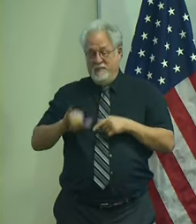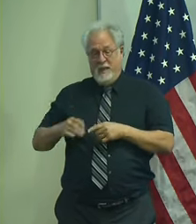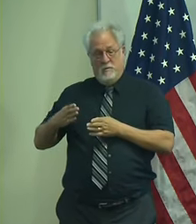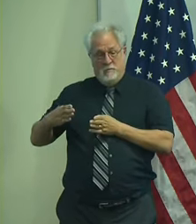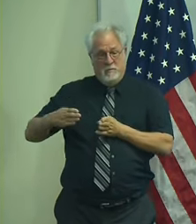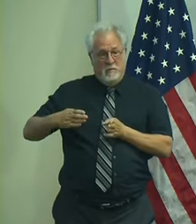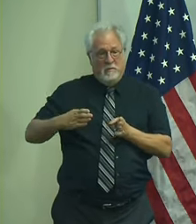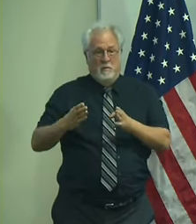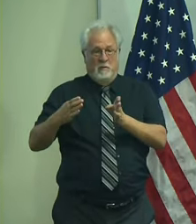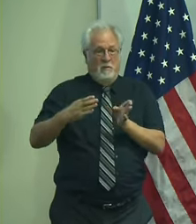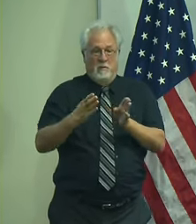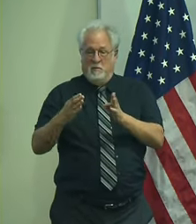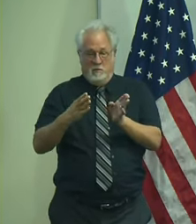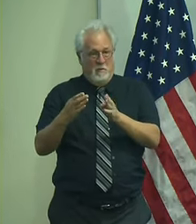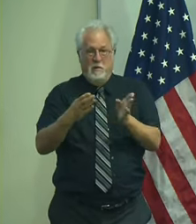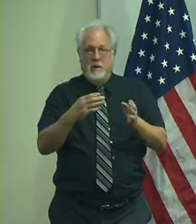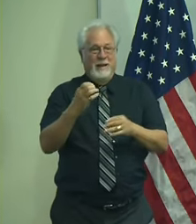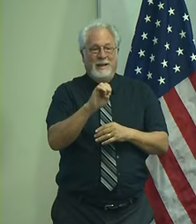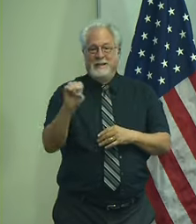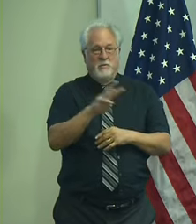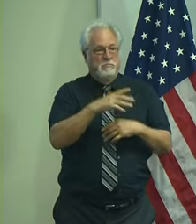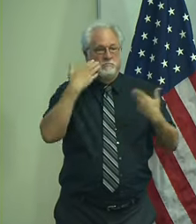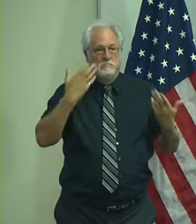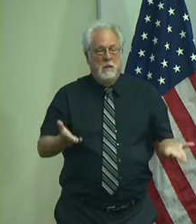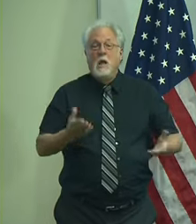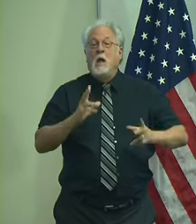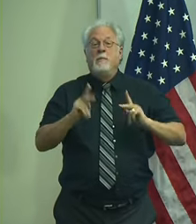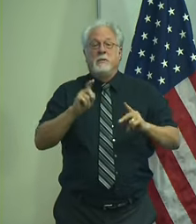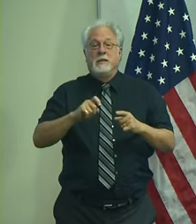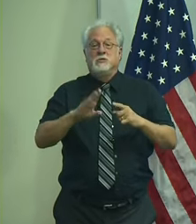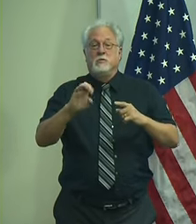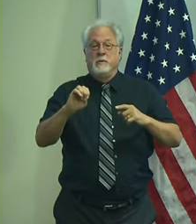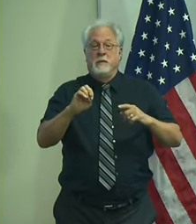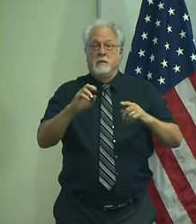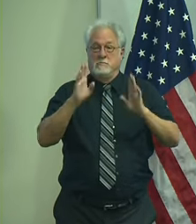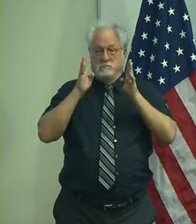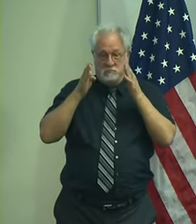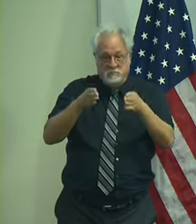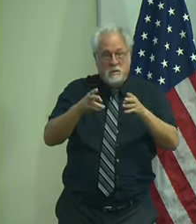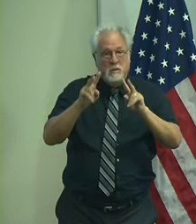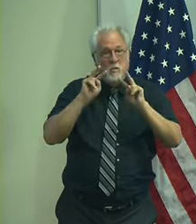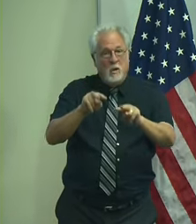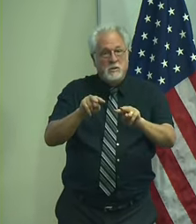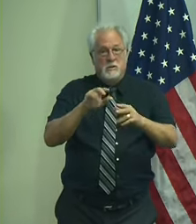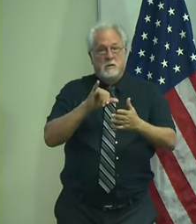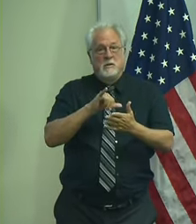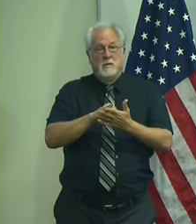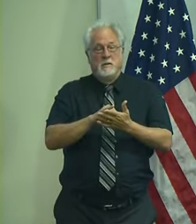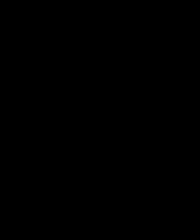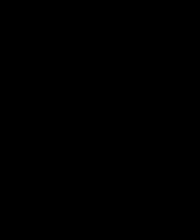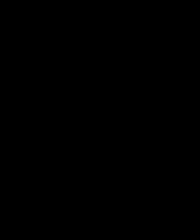adjust whether it's east or west, we don't know. Everybody needs to be paying very careful attention to it though.